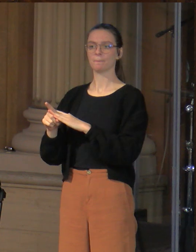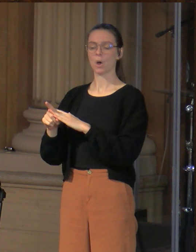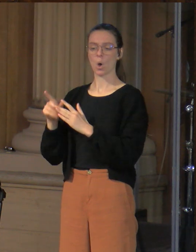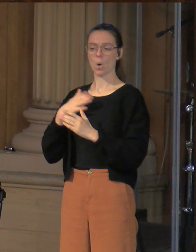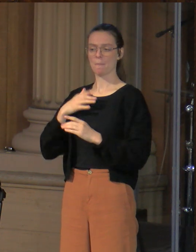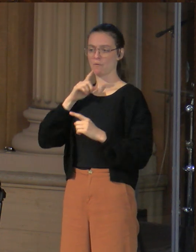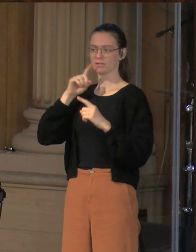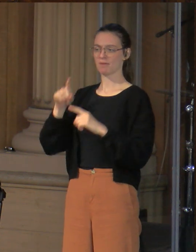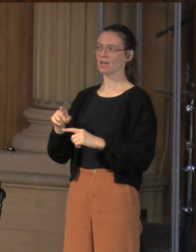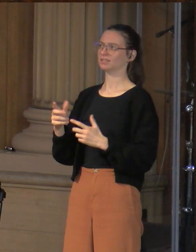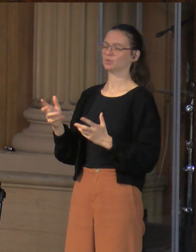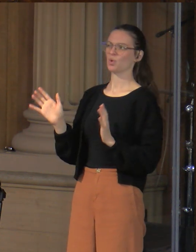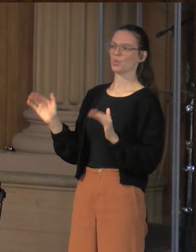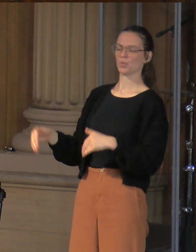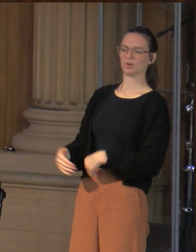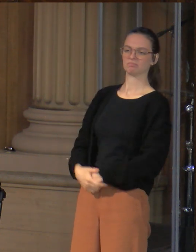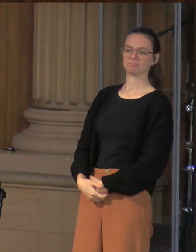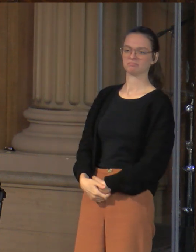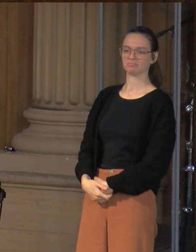me who I am. I'm the God of me.